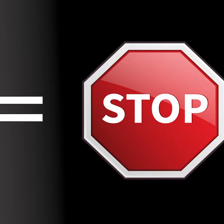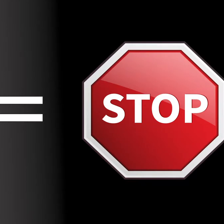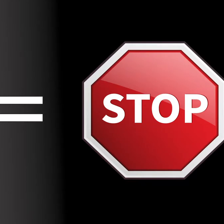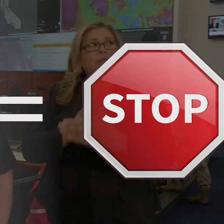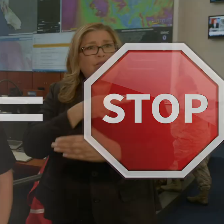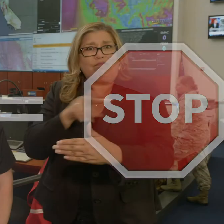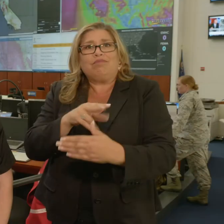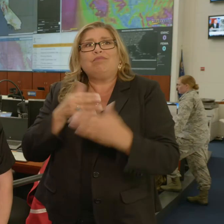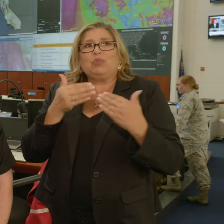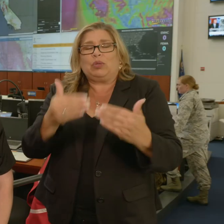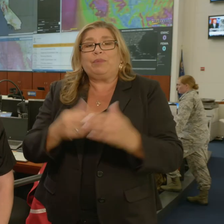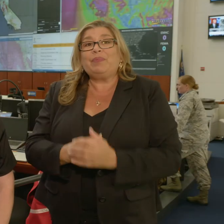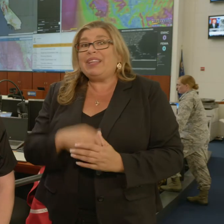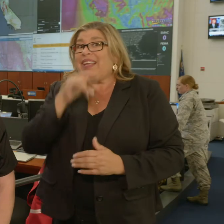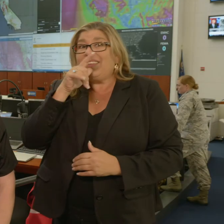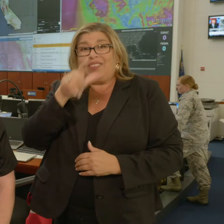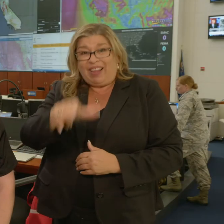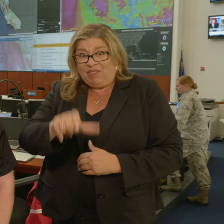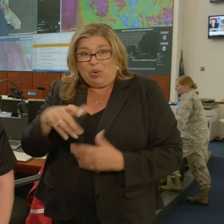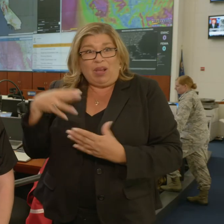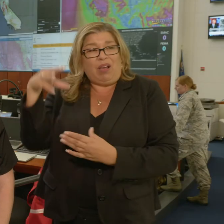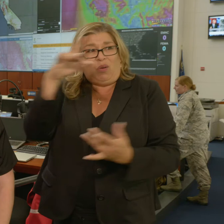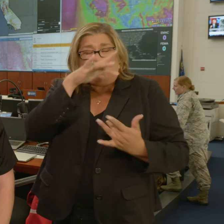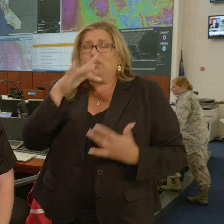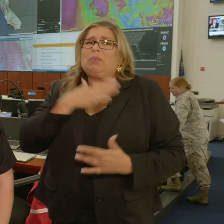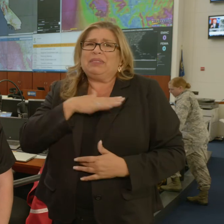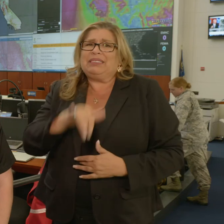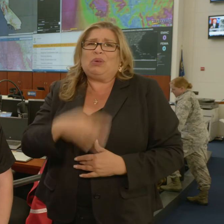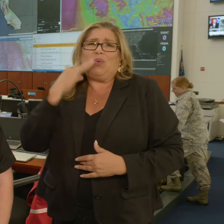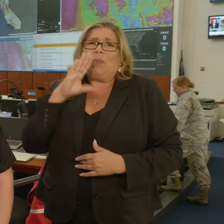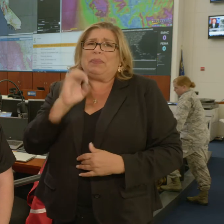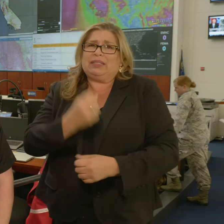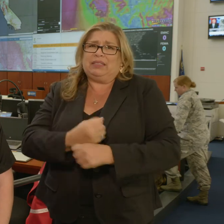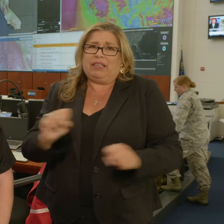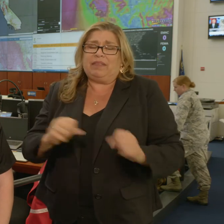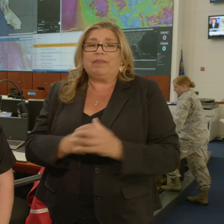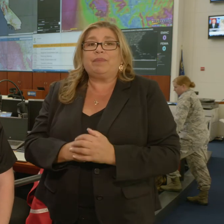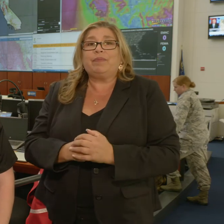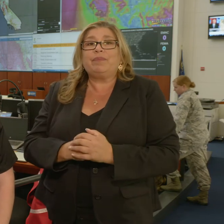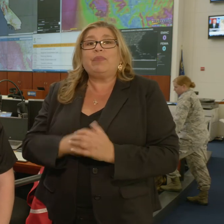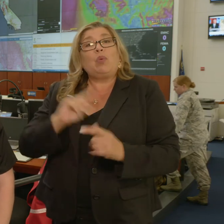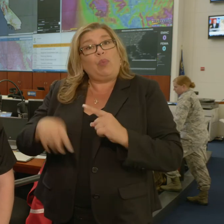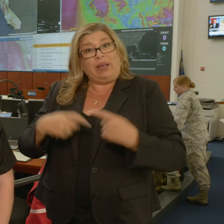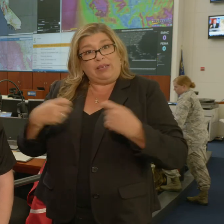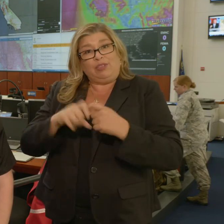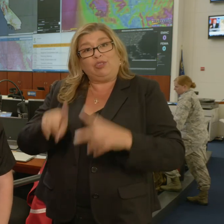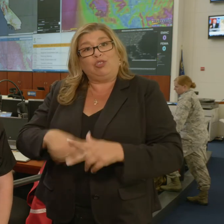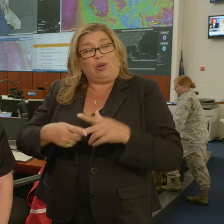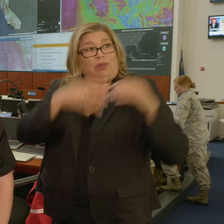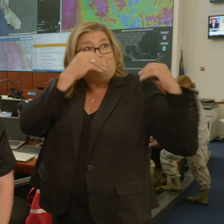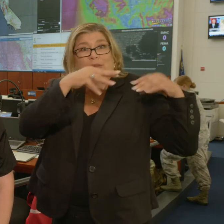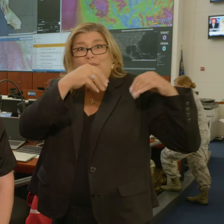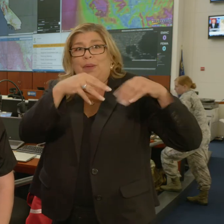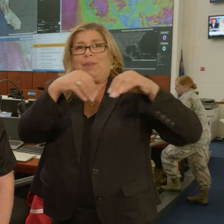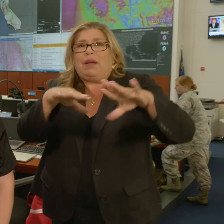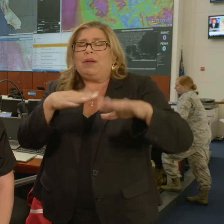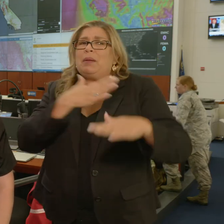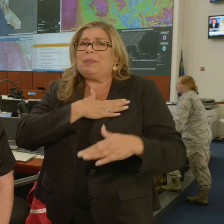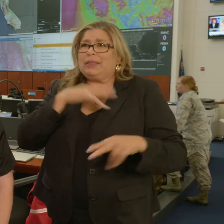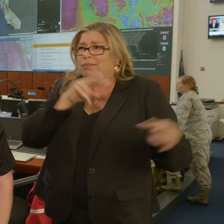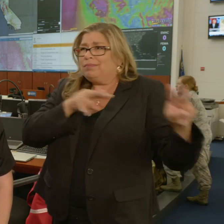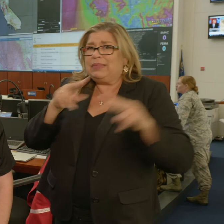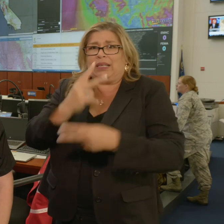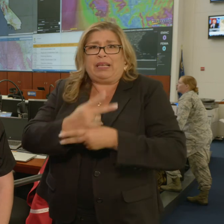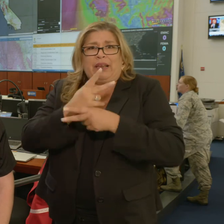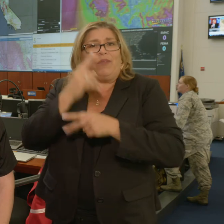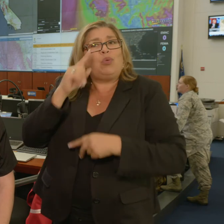don't have to go out at all, stay home, be safe. As power begins to get restored, please be cautious of any utility workers out